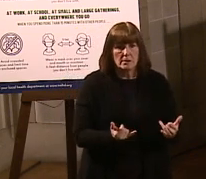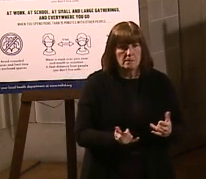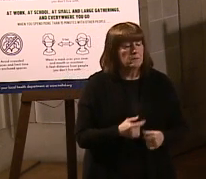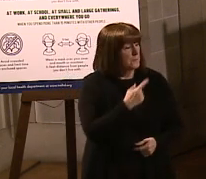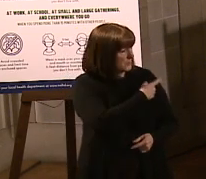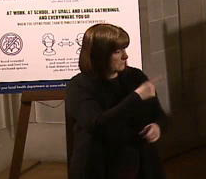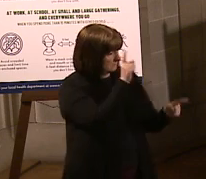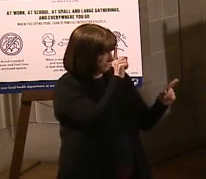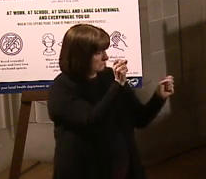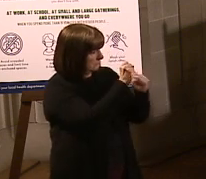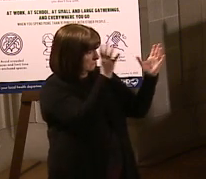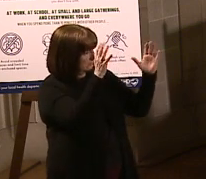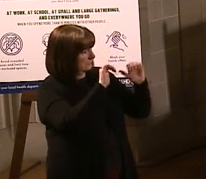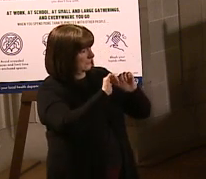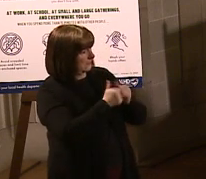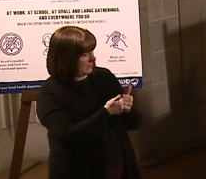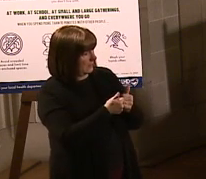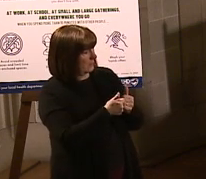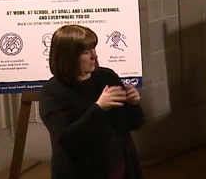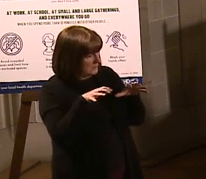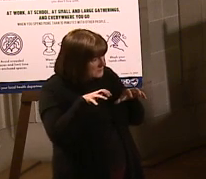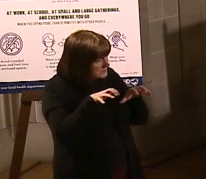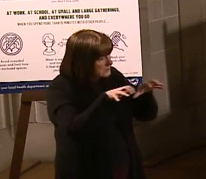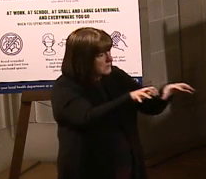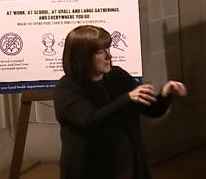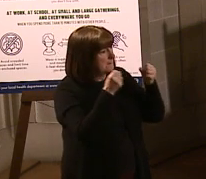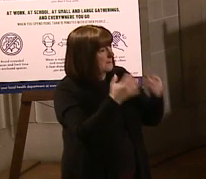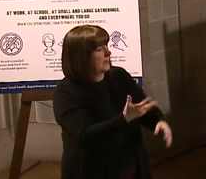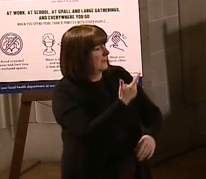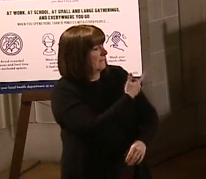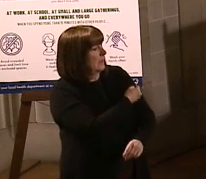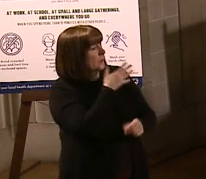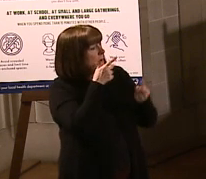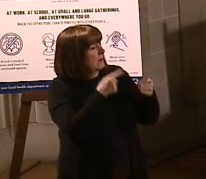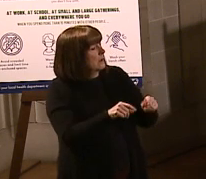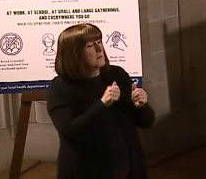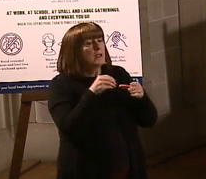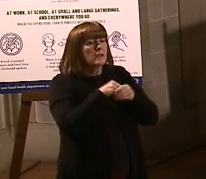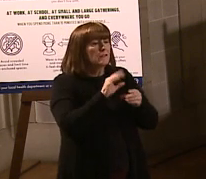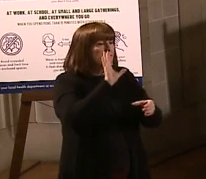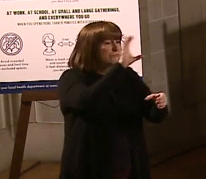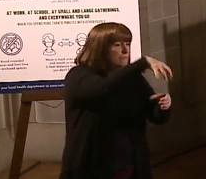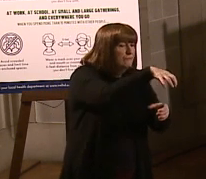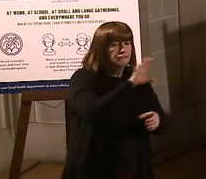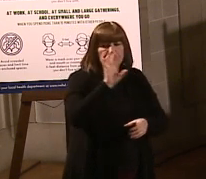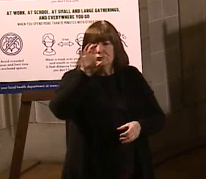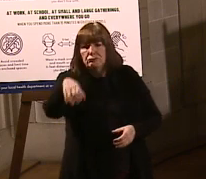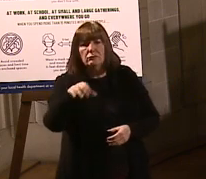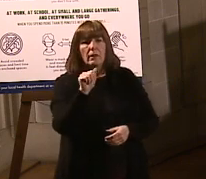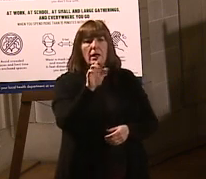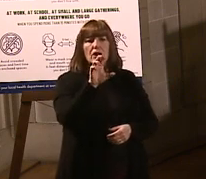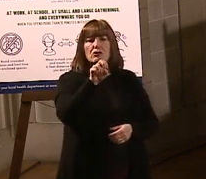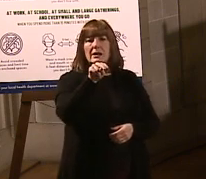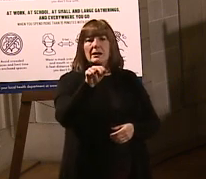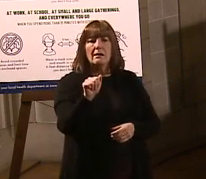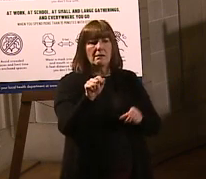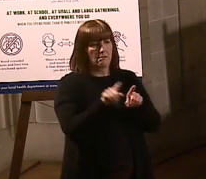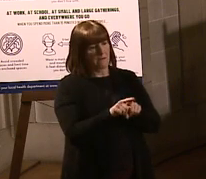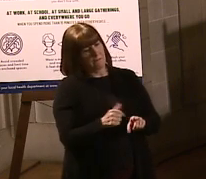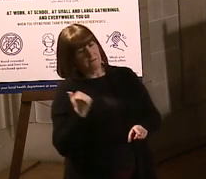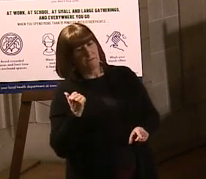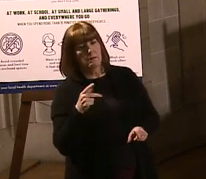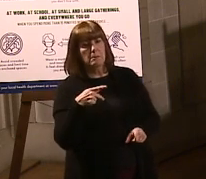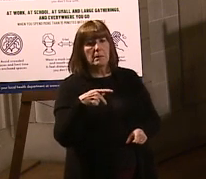you envision how some of the mass vaccinations will occur in arenas and, you know, like similar to this?